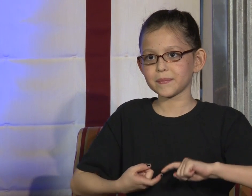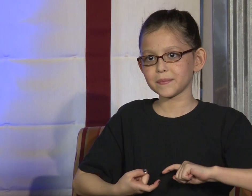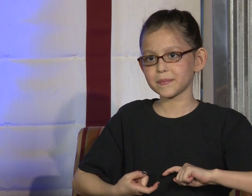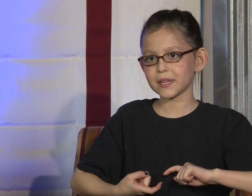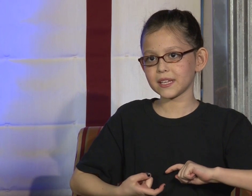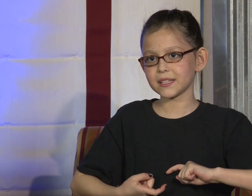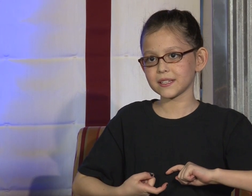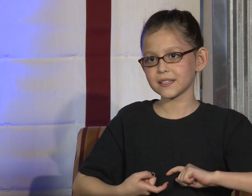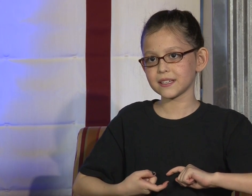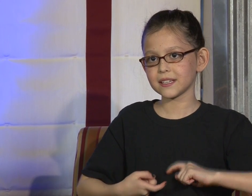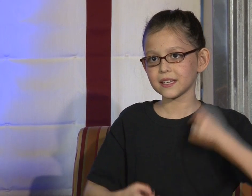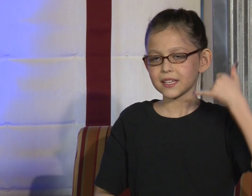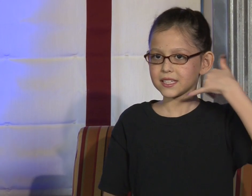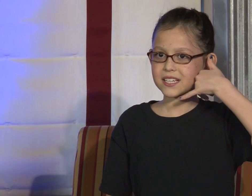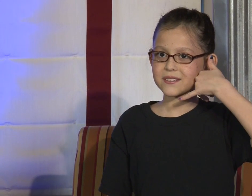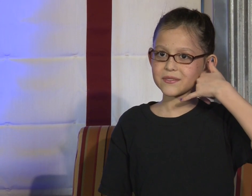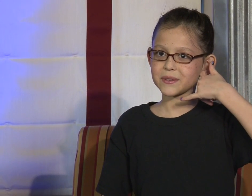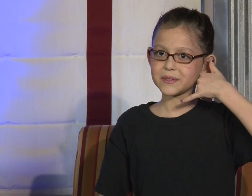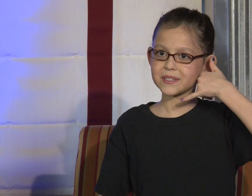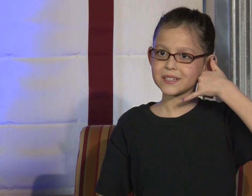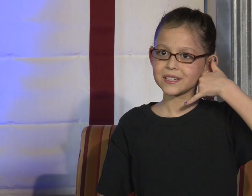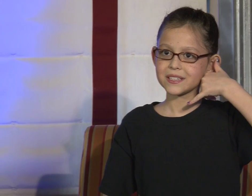Hurt. Telephone. Good.